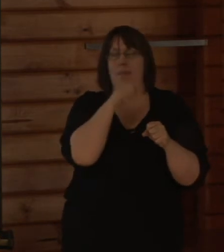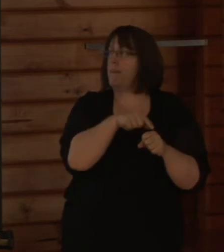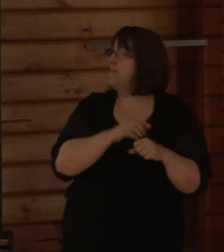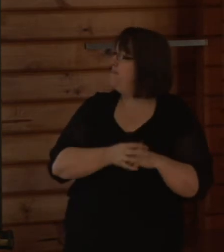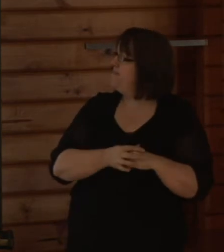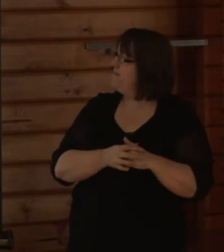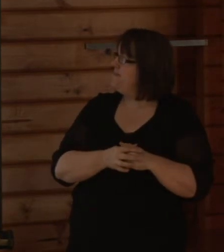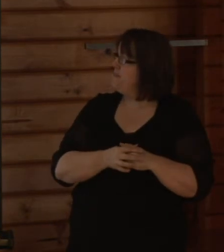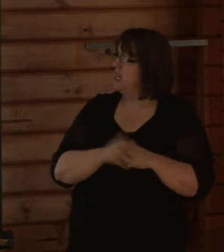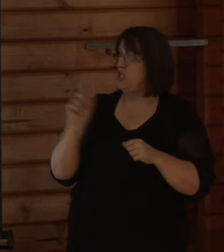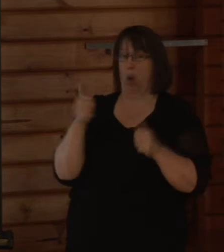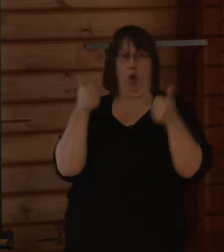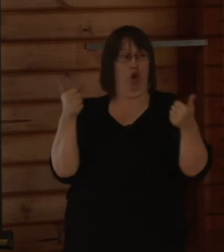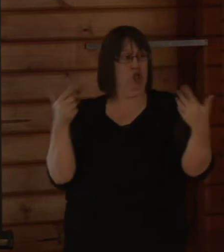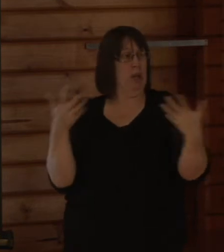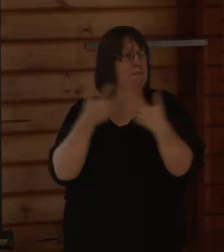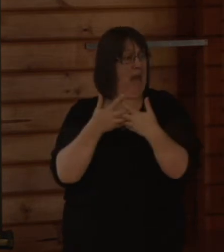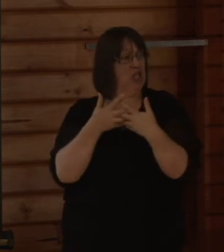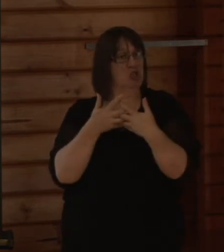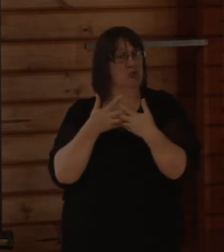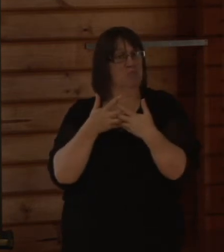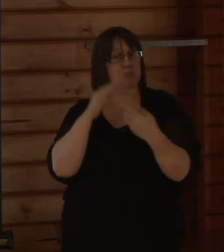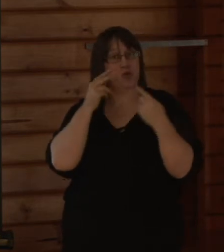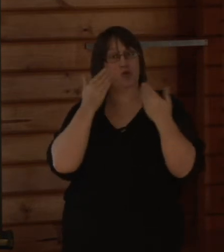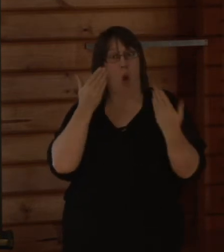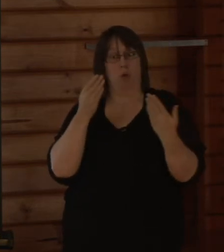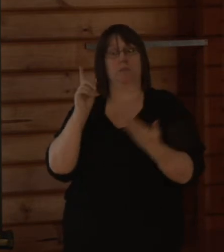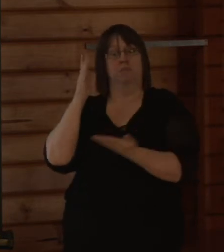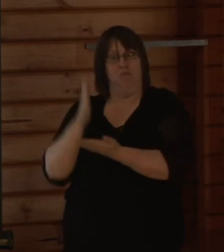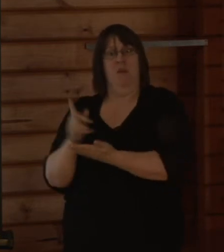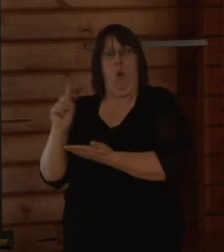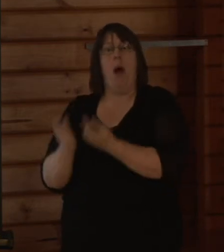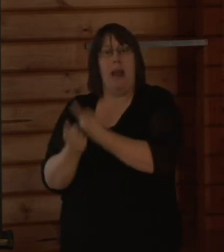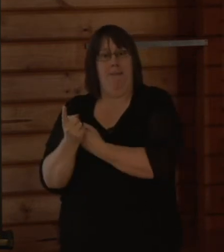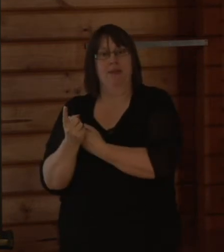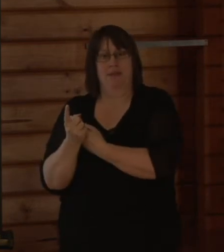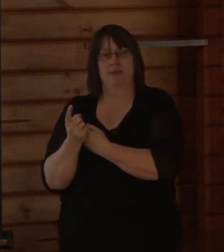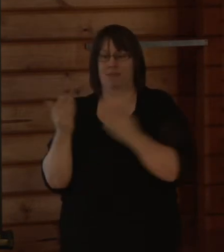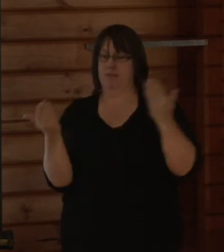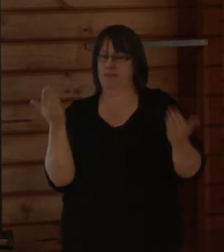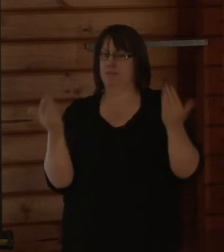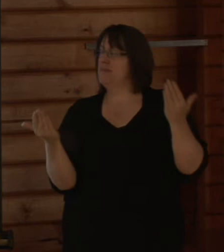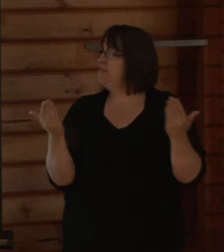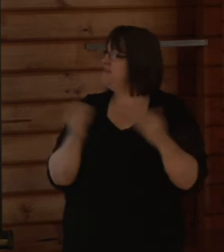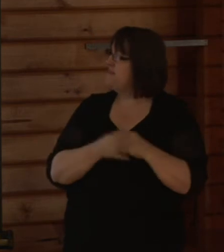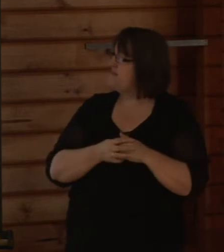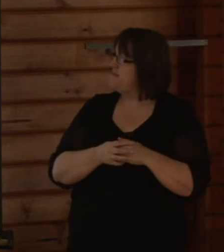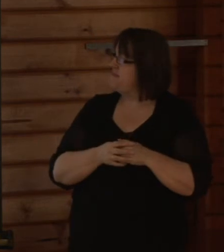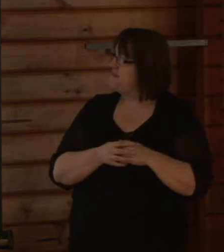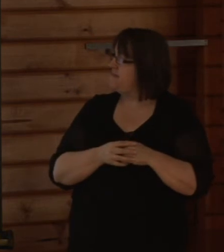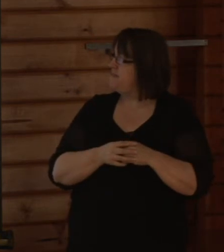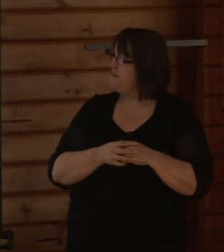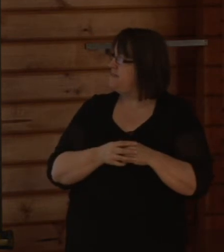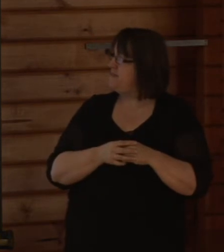There is good correlation, there is good representation from in the model flooding of the observed